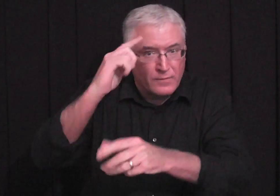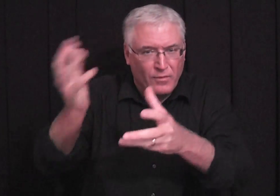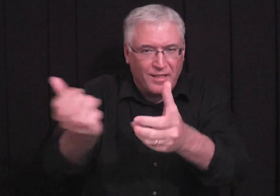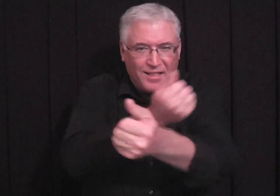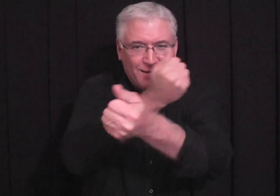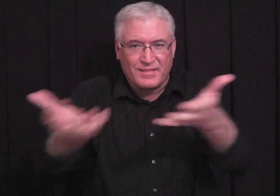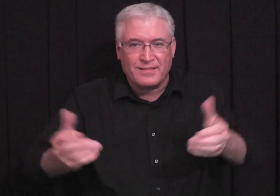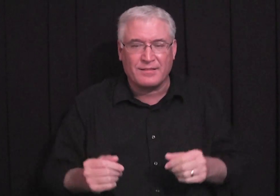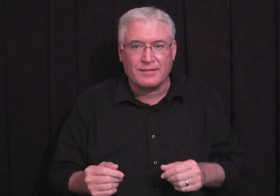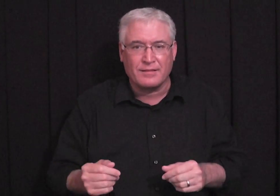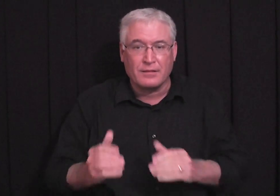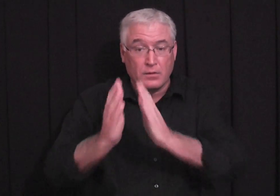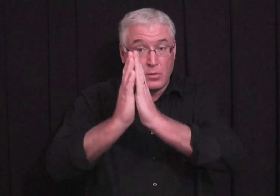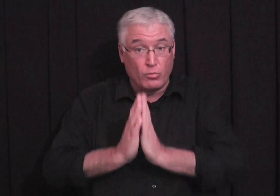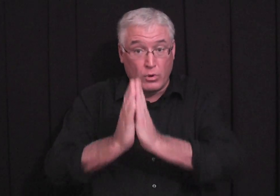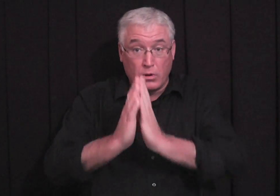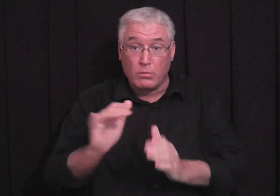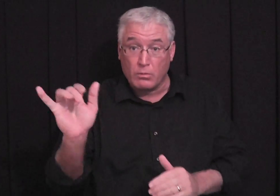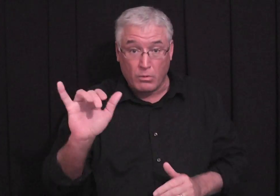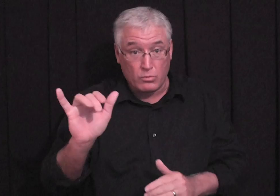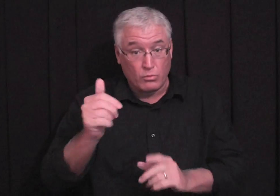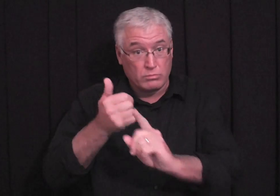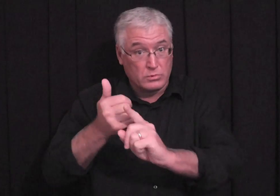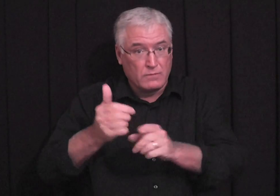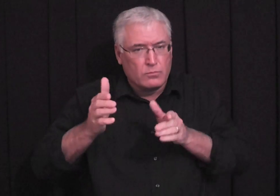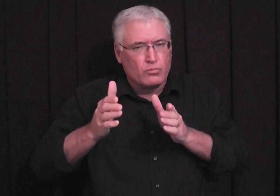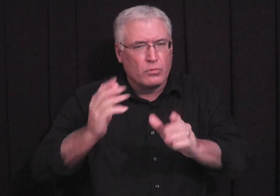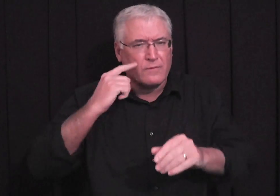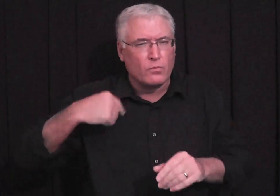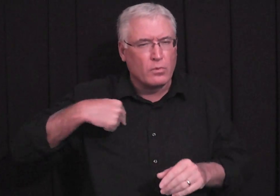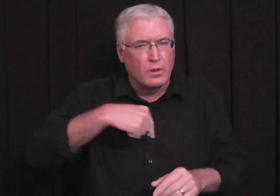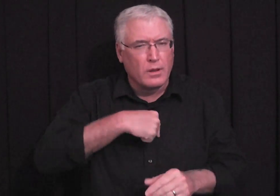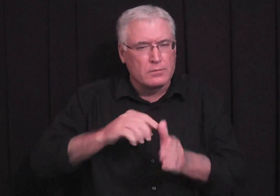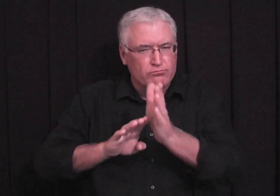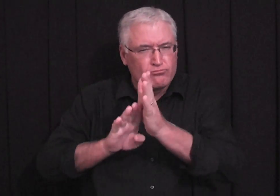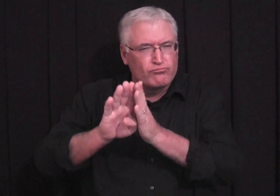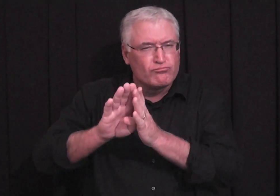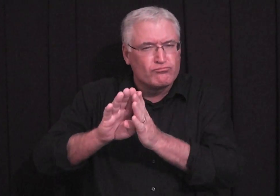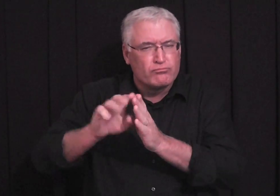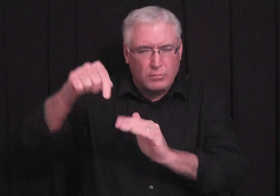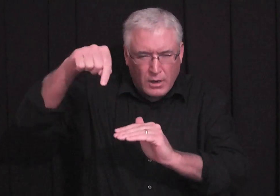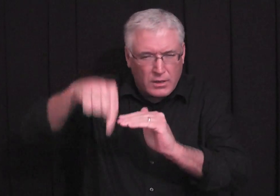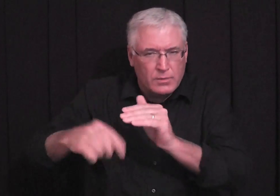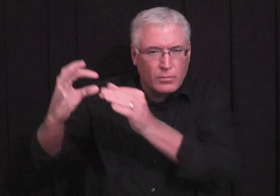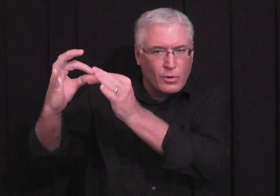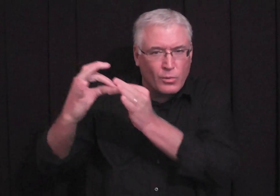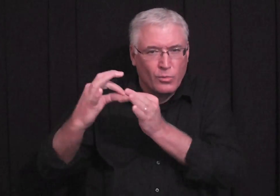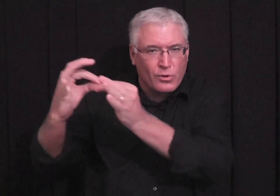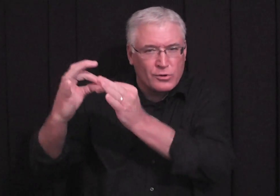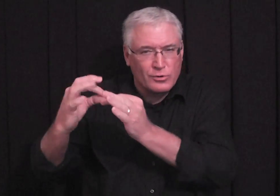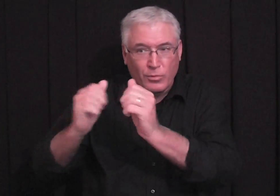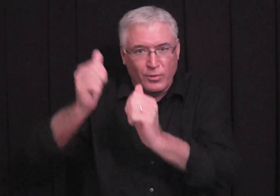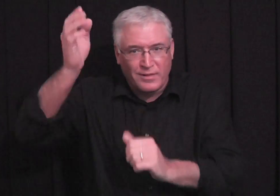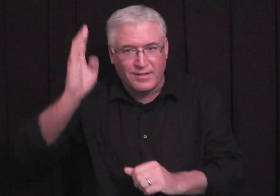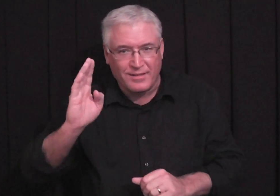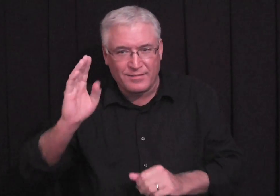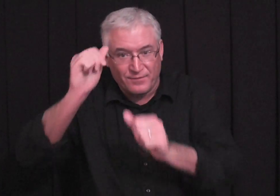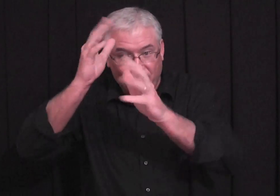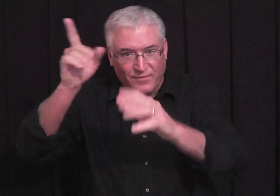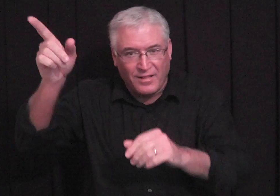and depend on him fully for everything. You know, prayer itself is a way that we develop a deep relationship with